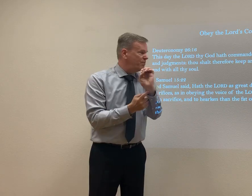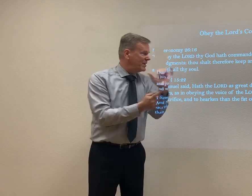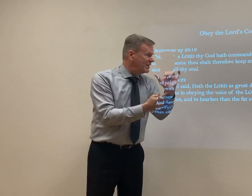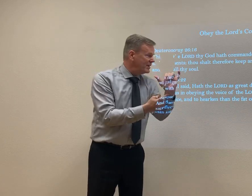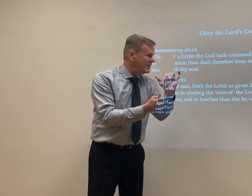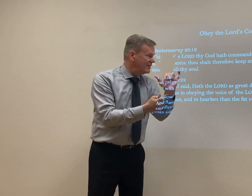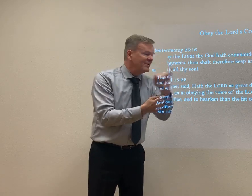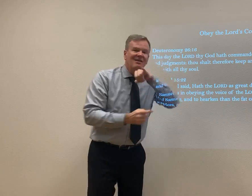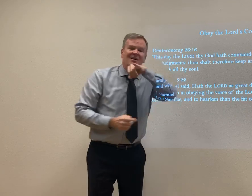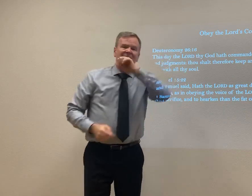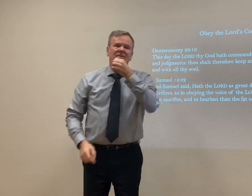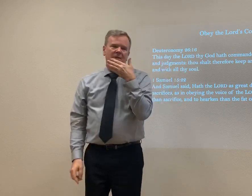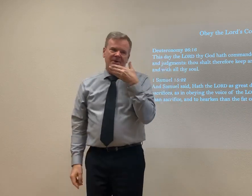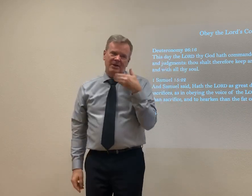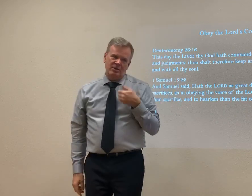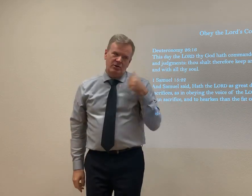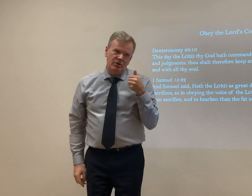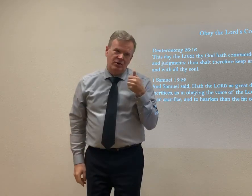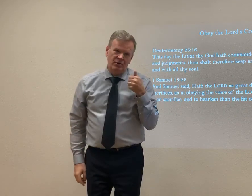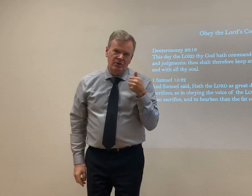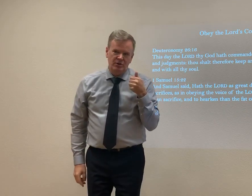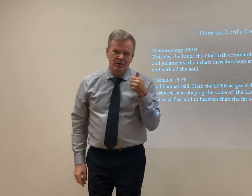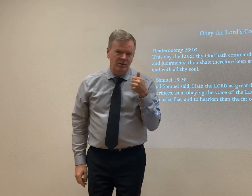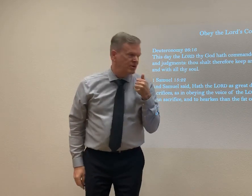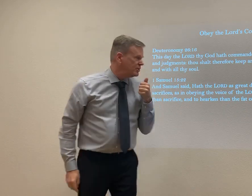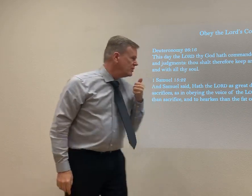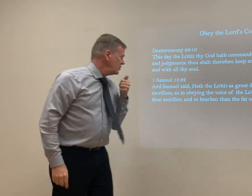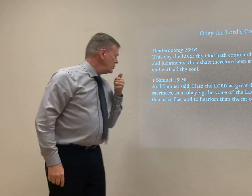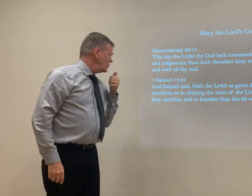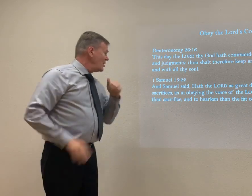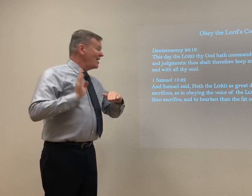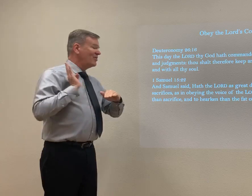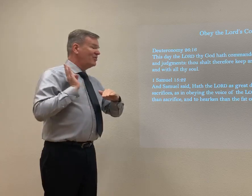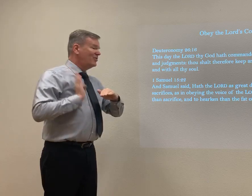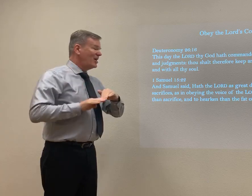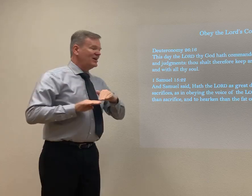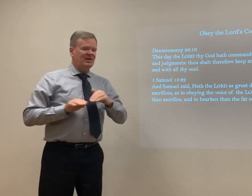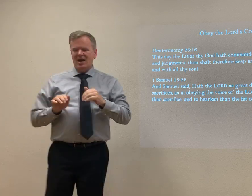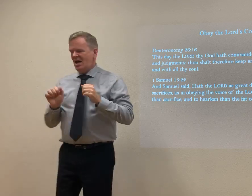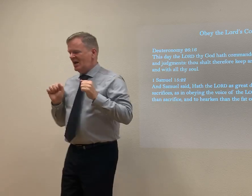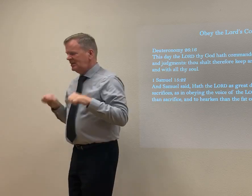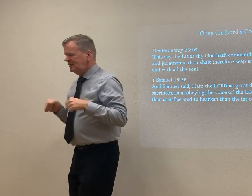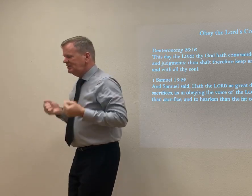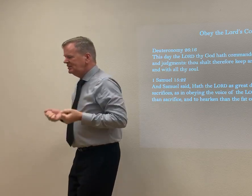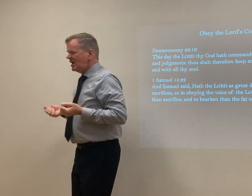To obey is better than sacrifice.